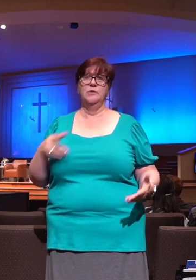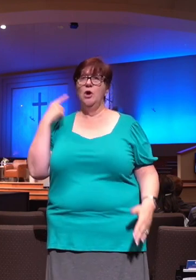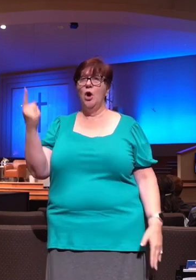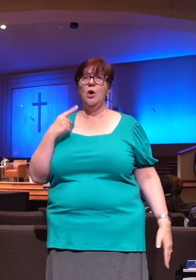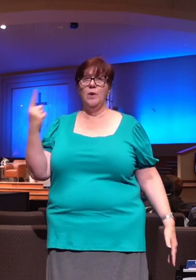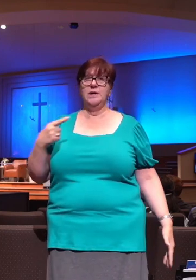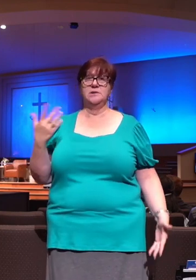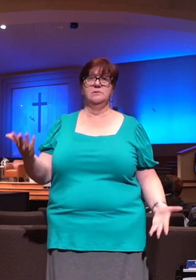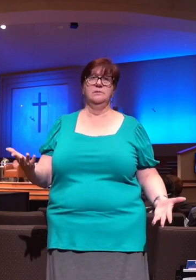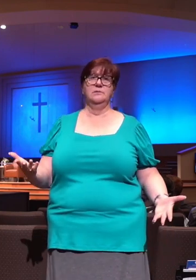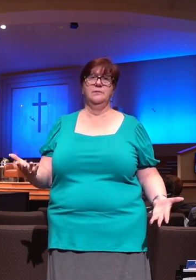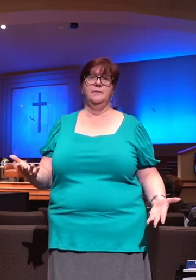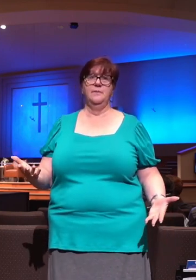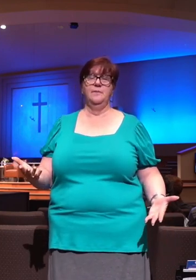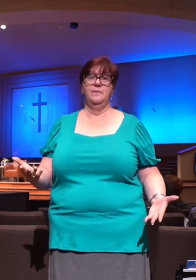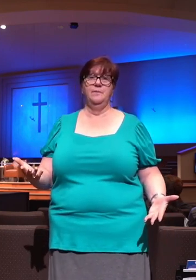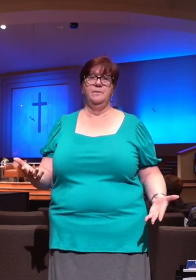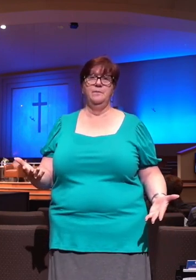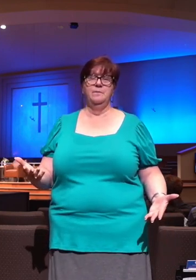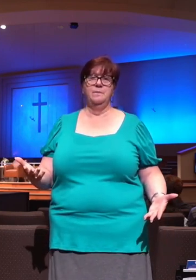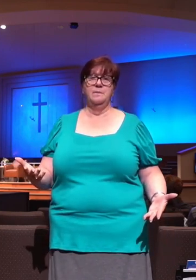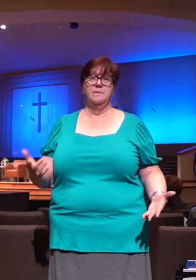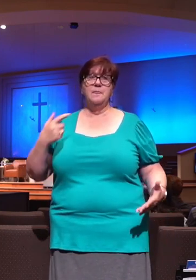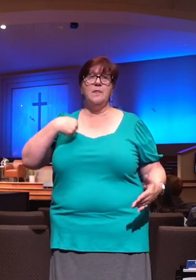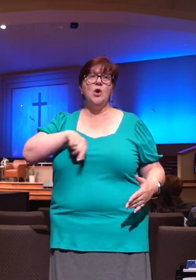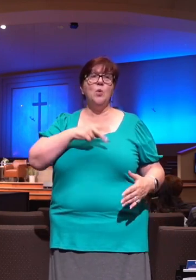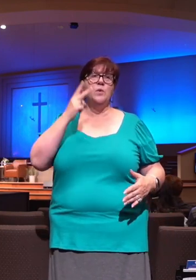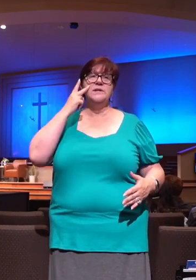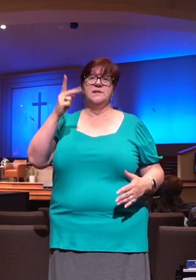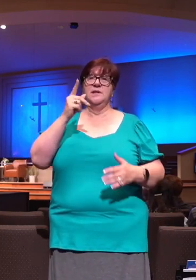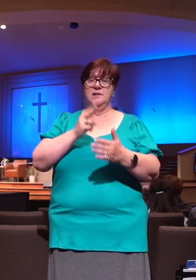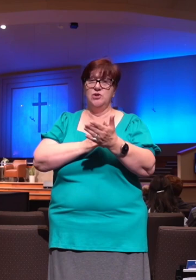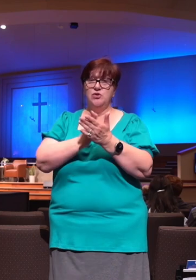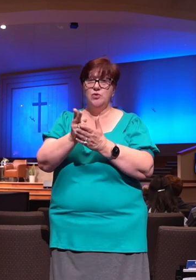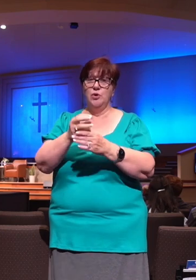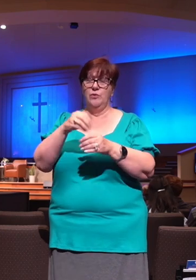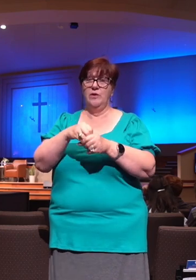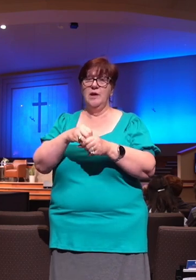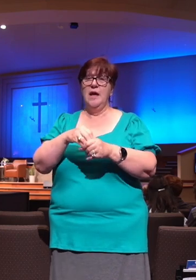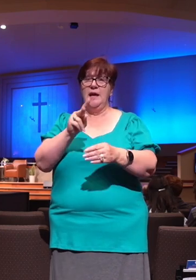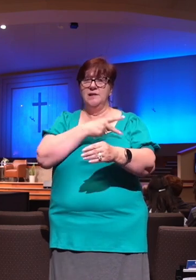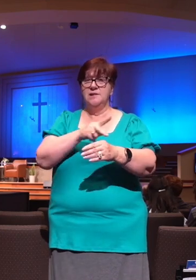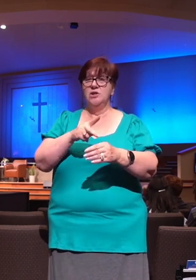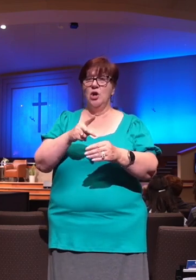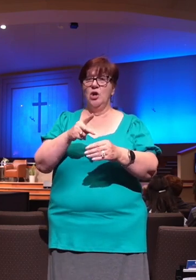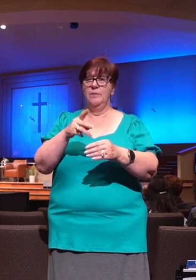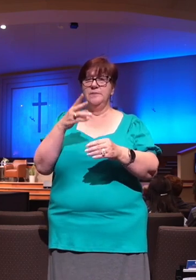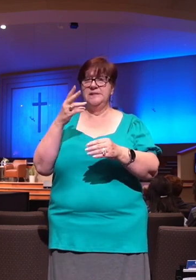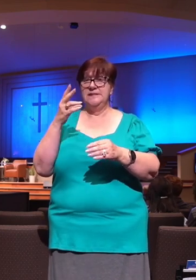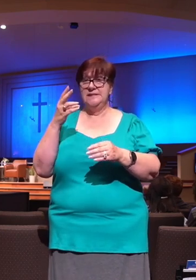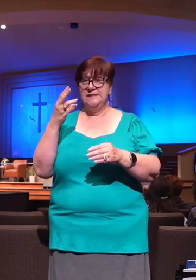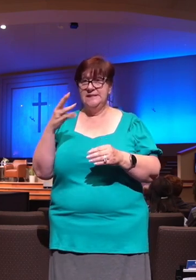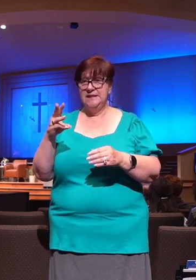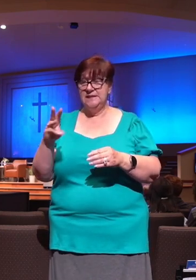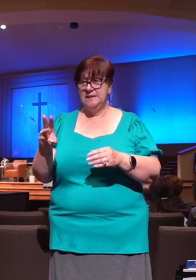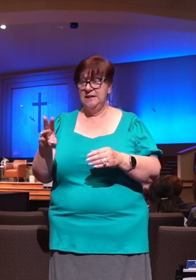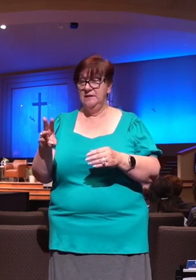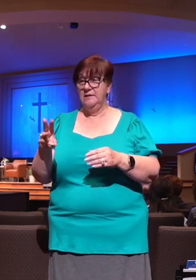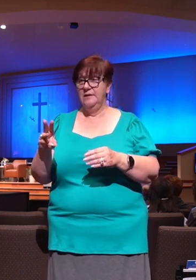16 for just a second. Now, although we see this truth in Psalm 16, God is always with me. These are five promises that bring peace. Number one,